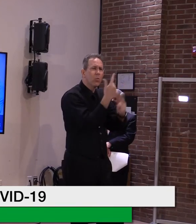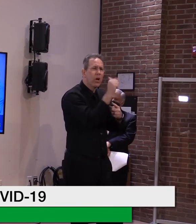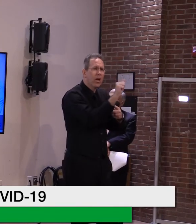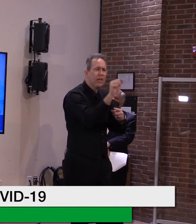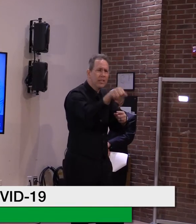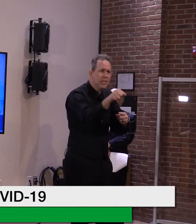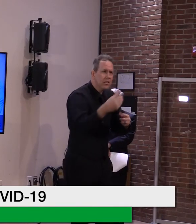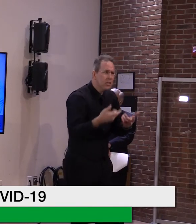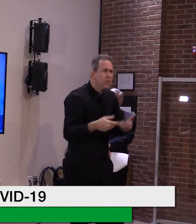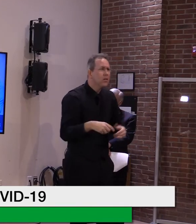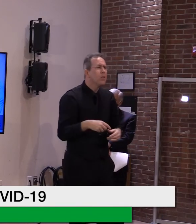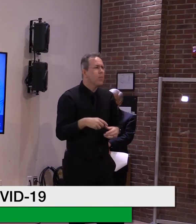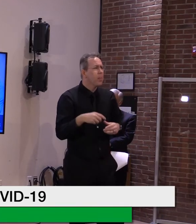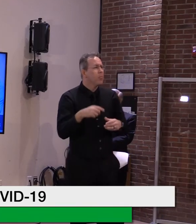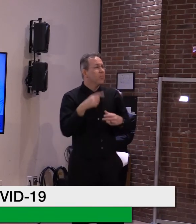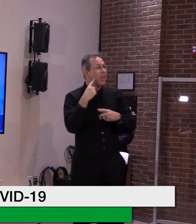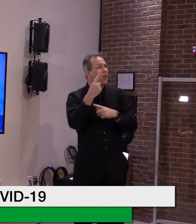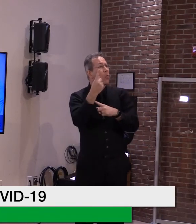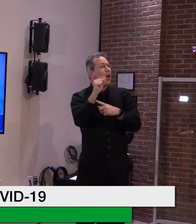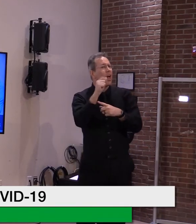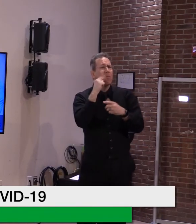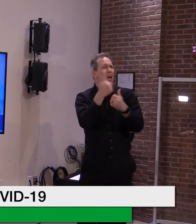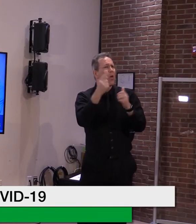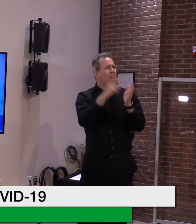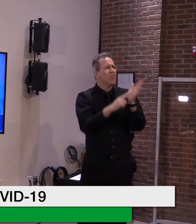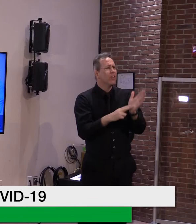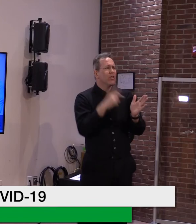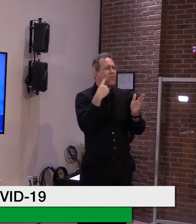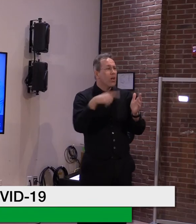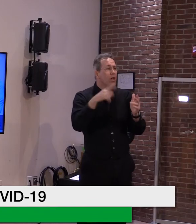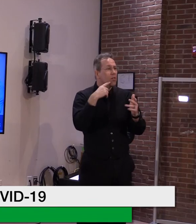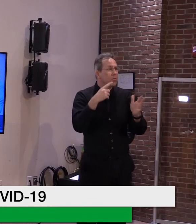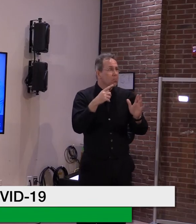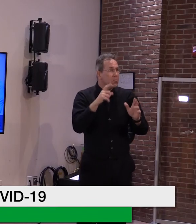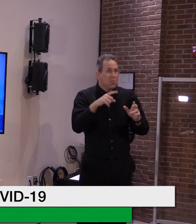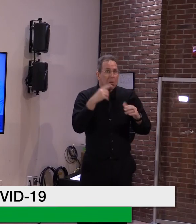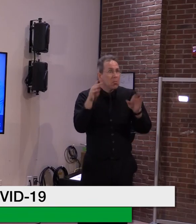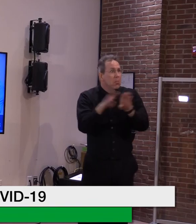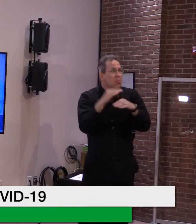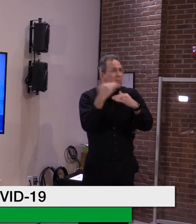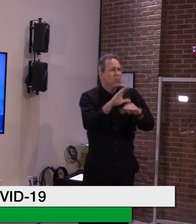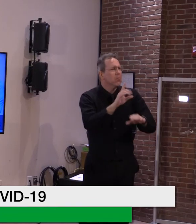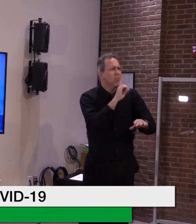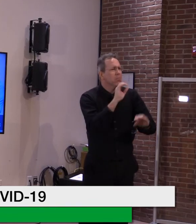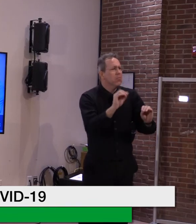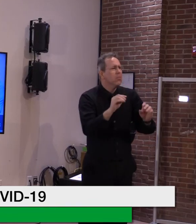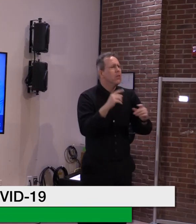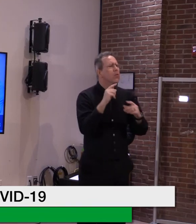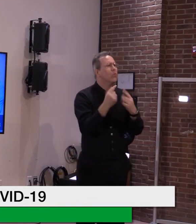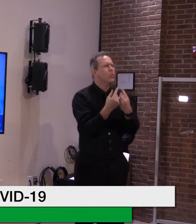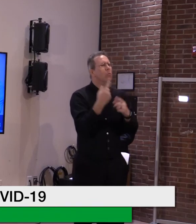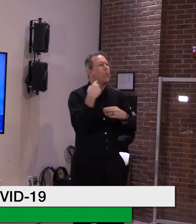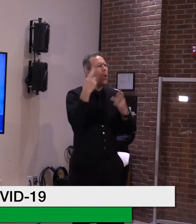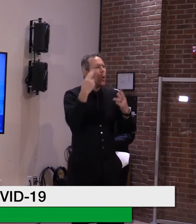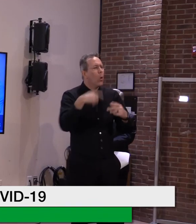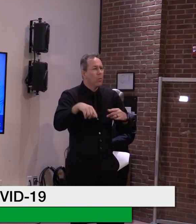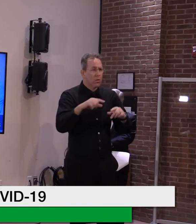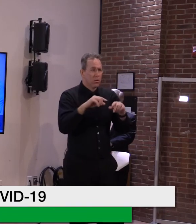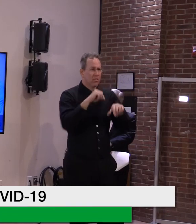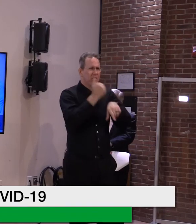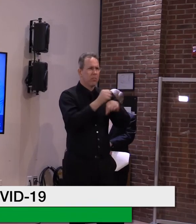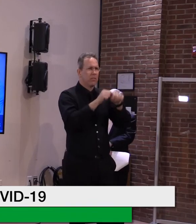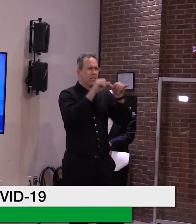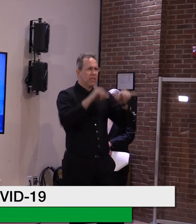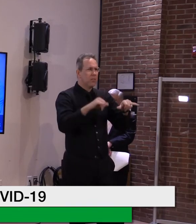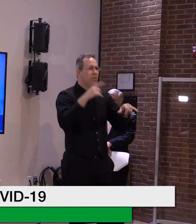themselves. That is not operative today, but that is hoped for in the near future. So that workforce will be taken